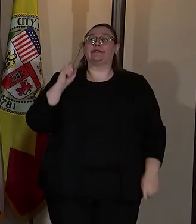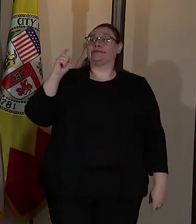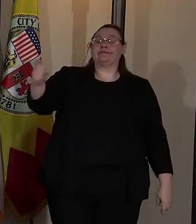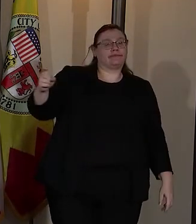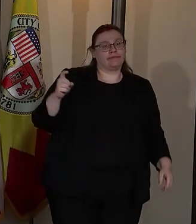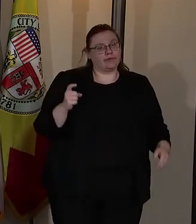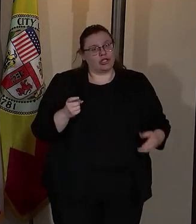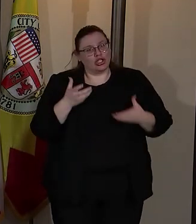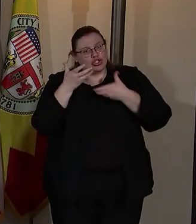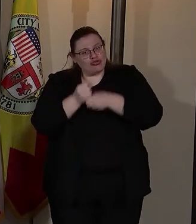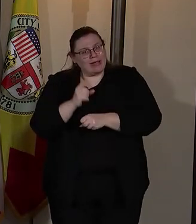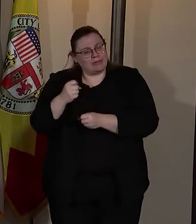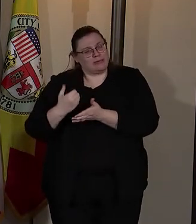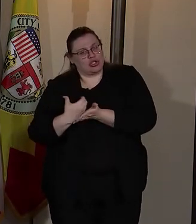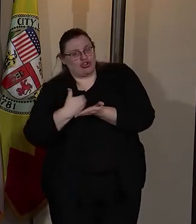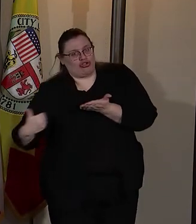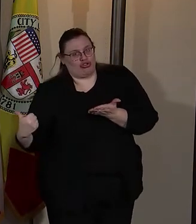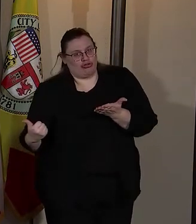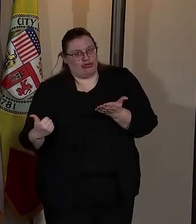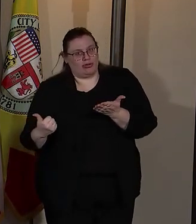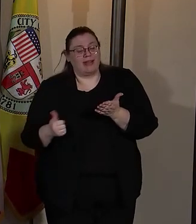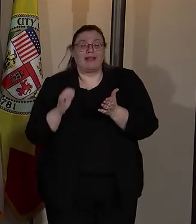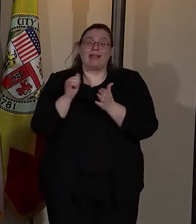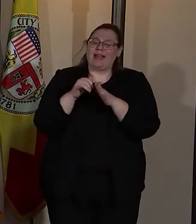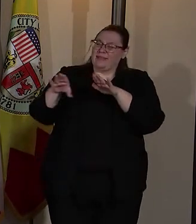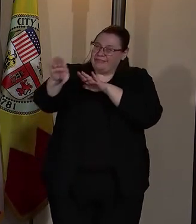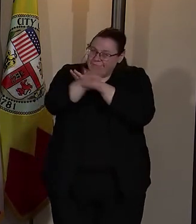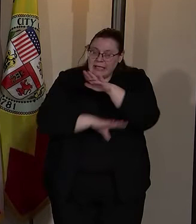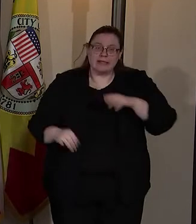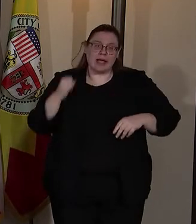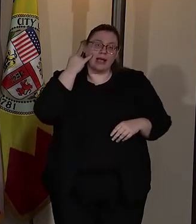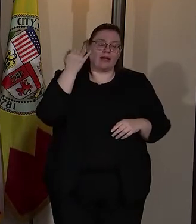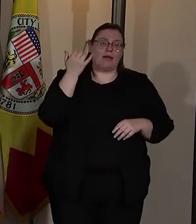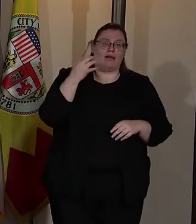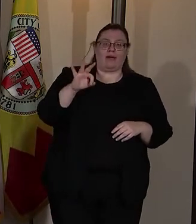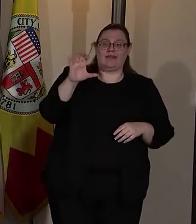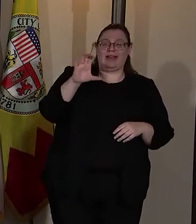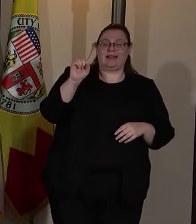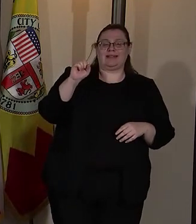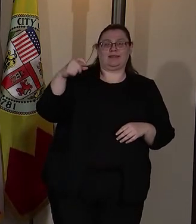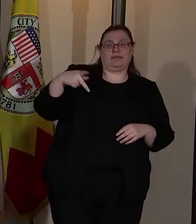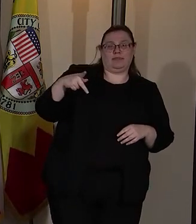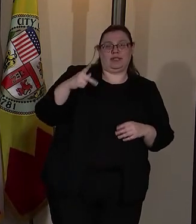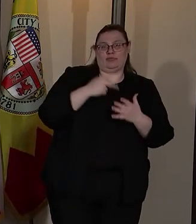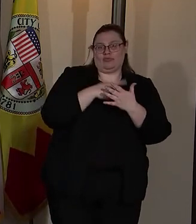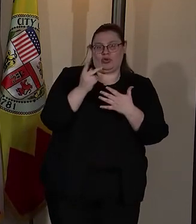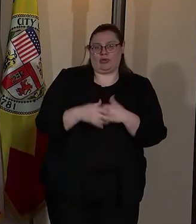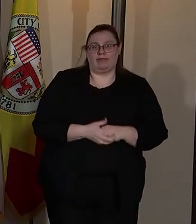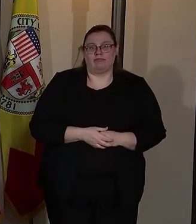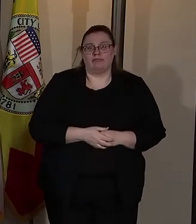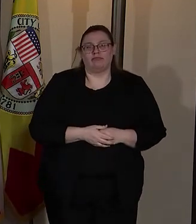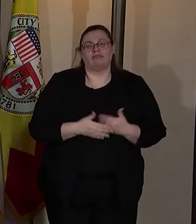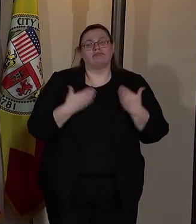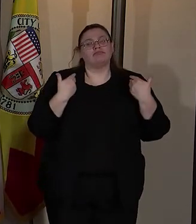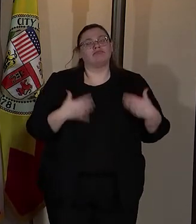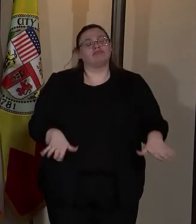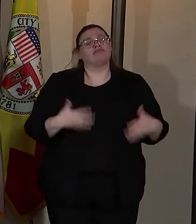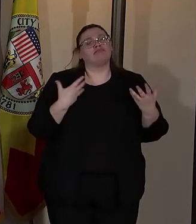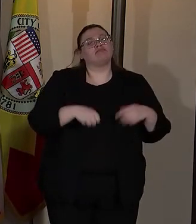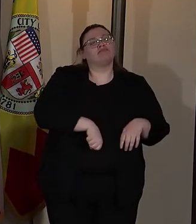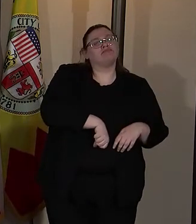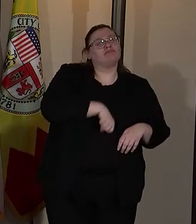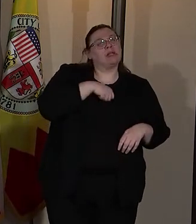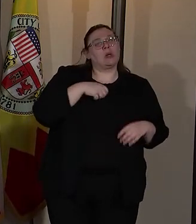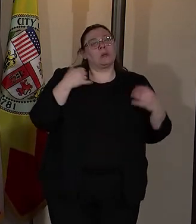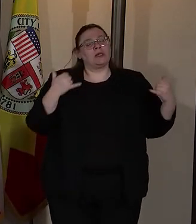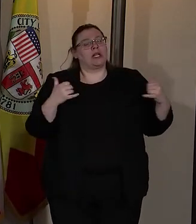earned. And that is a fundamental part of the CSP program. I couldn't be more proud that today as we